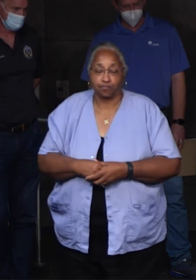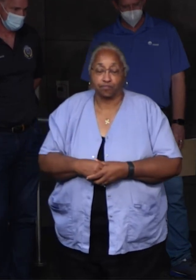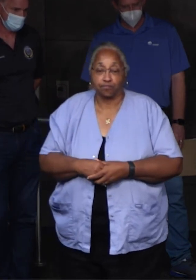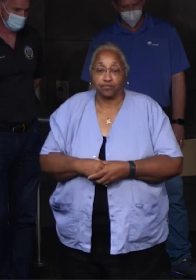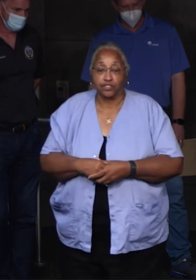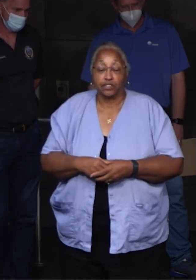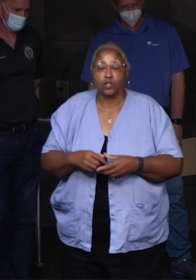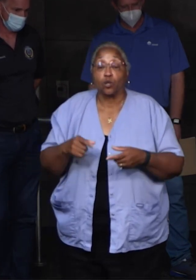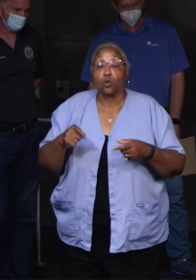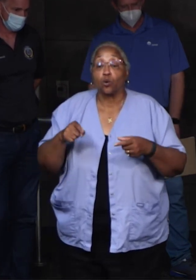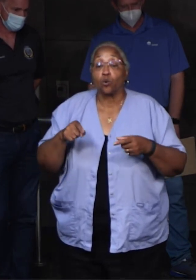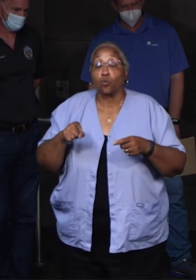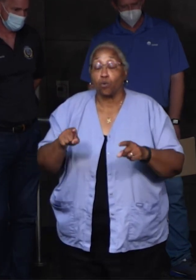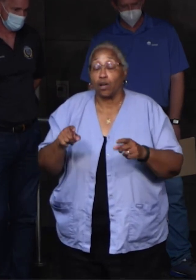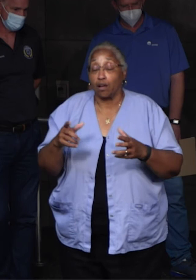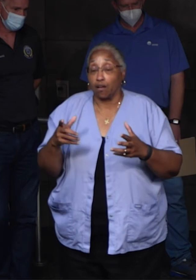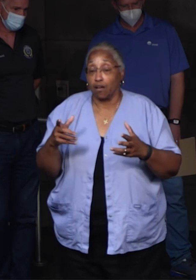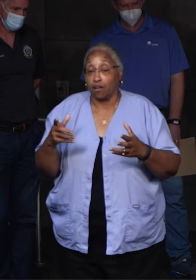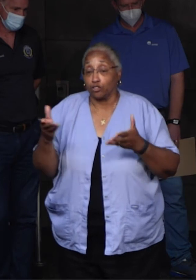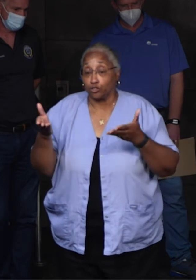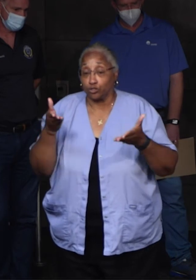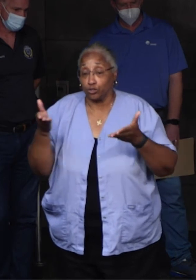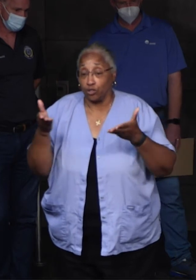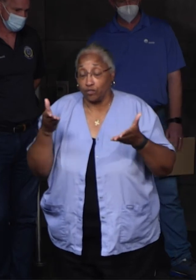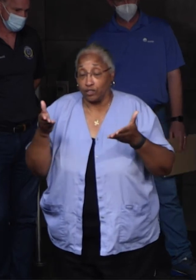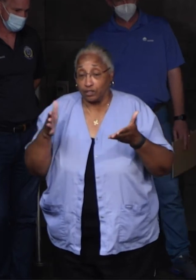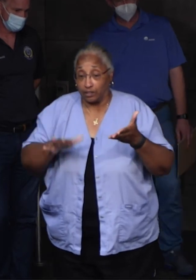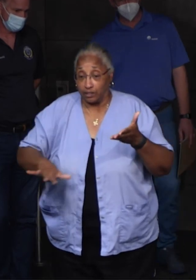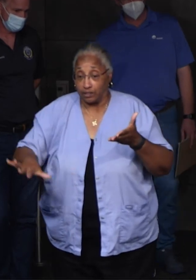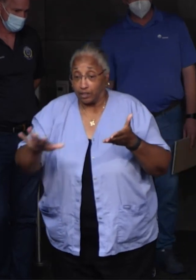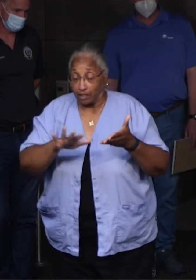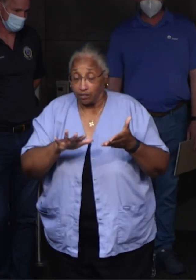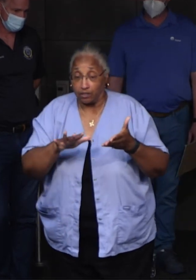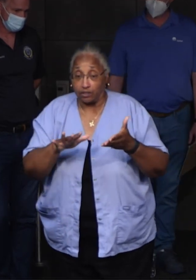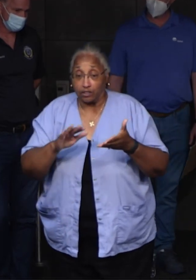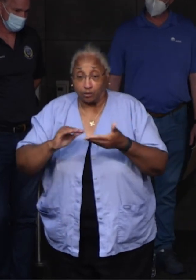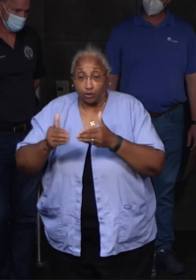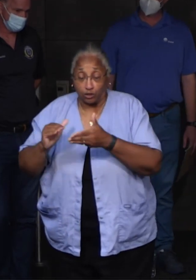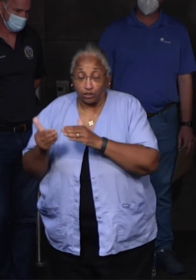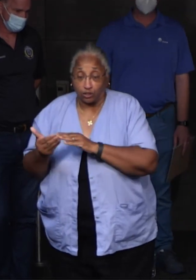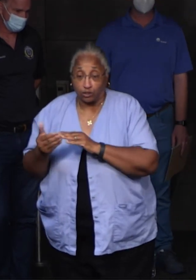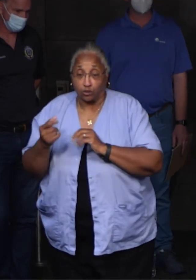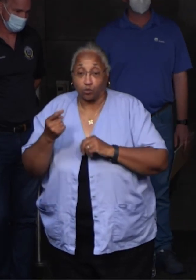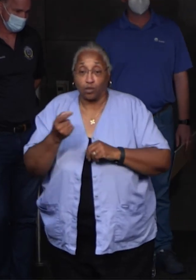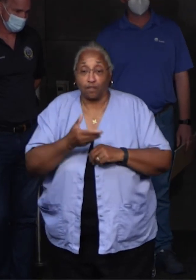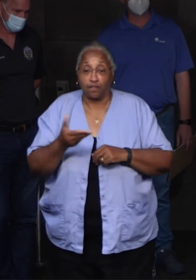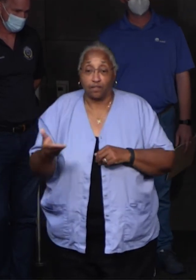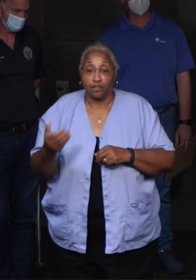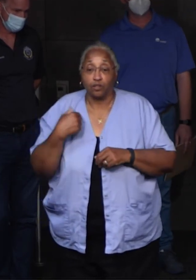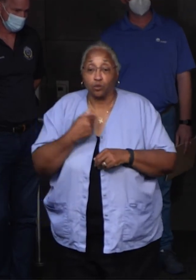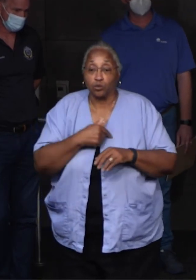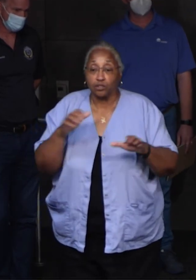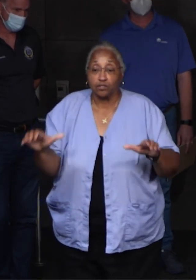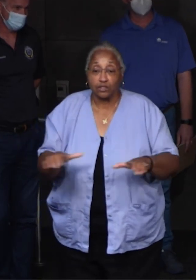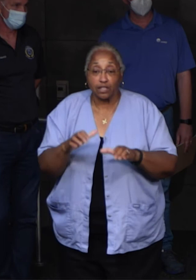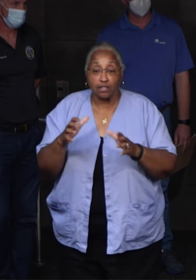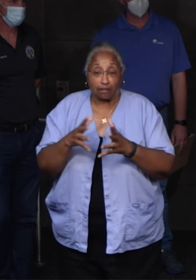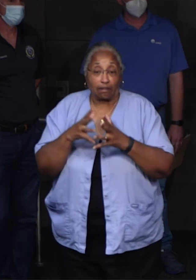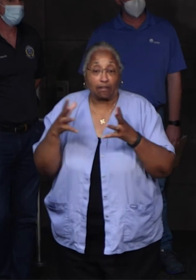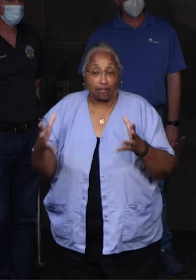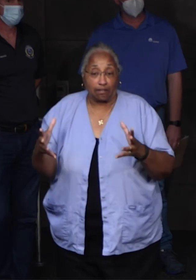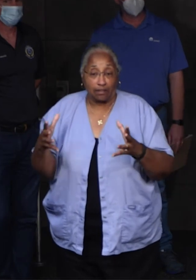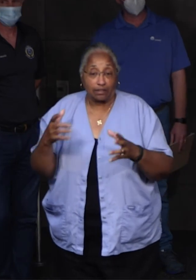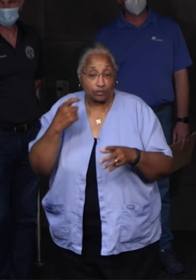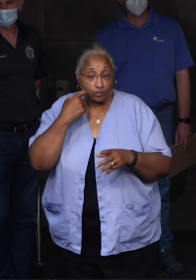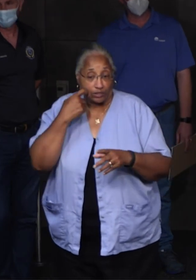While serving the neighborhoods and the communities, of course, one thing that we've done quite a bit over the